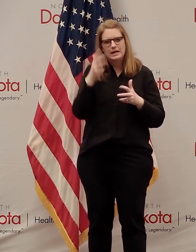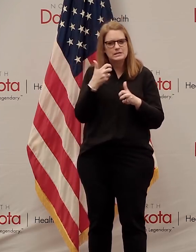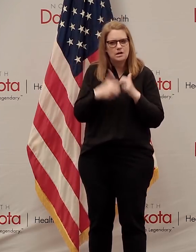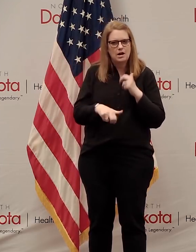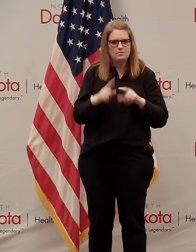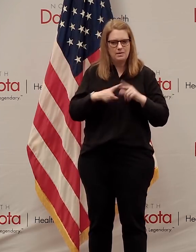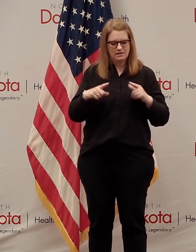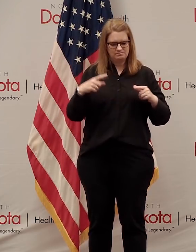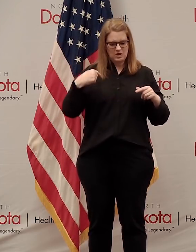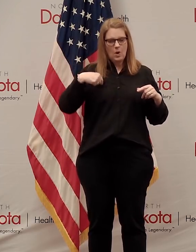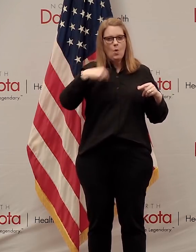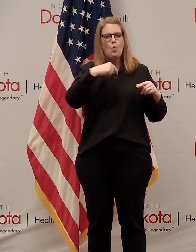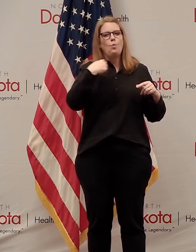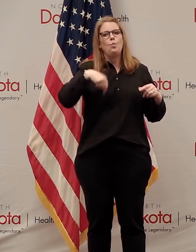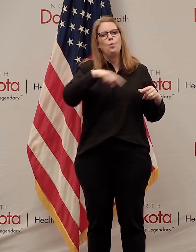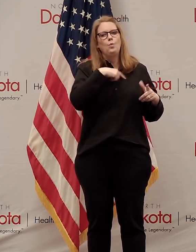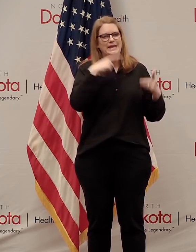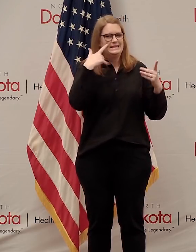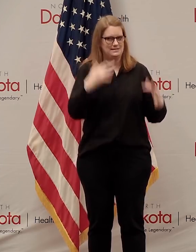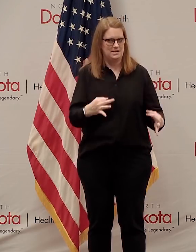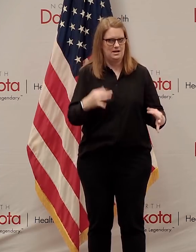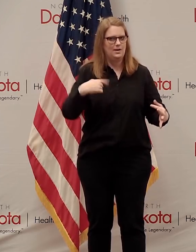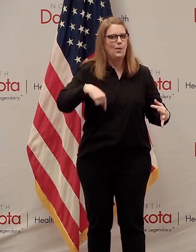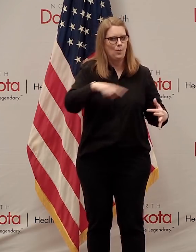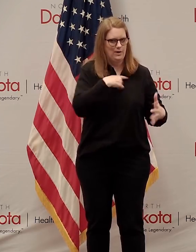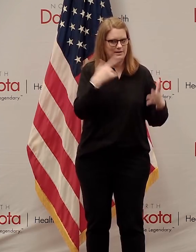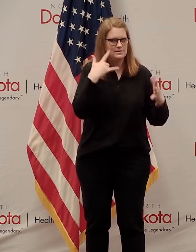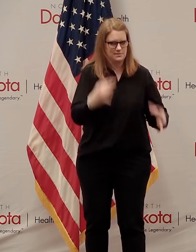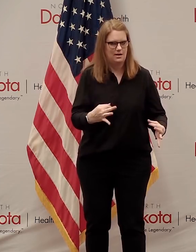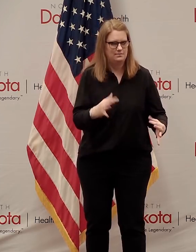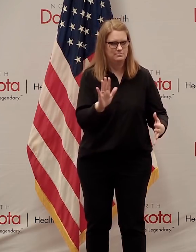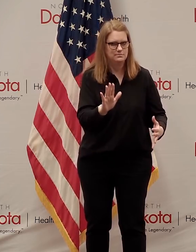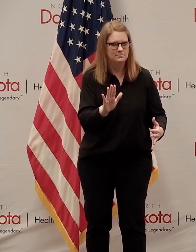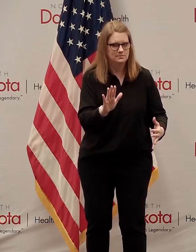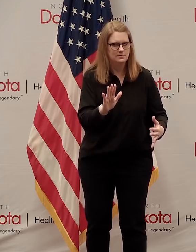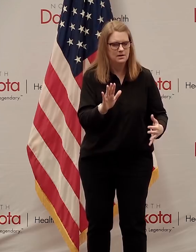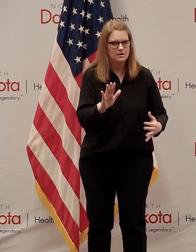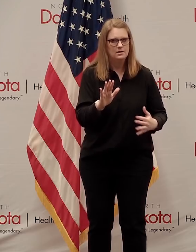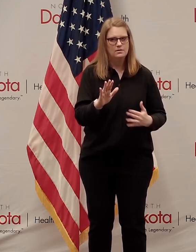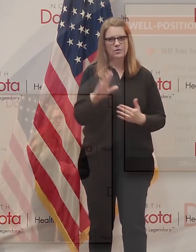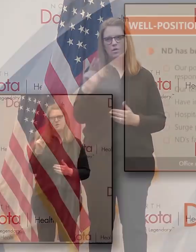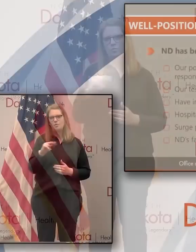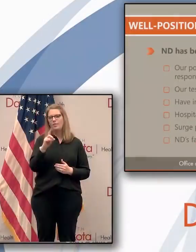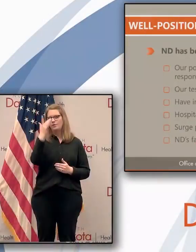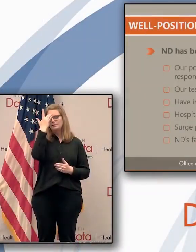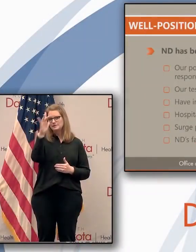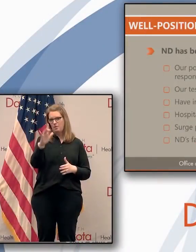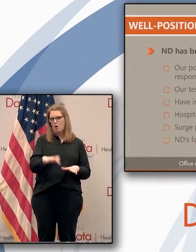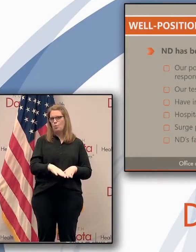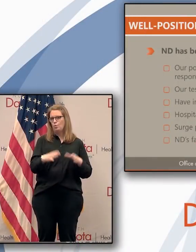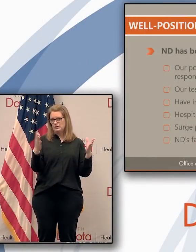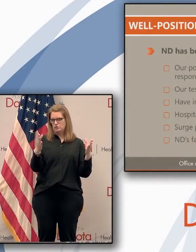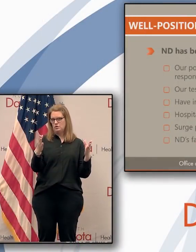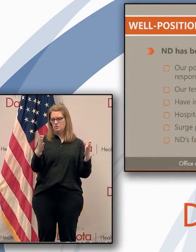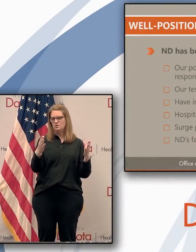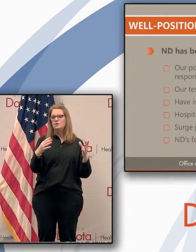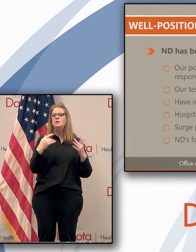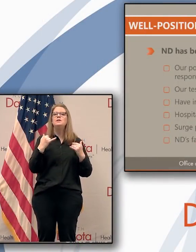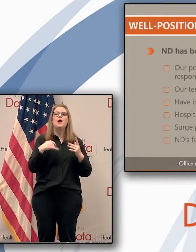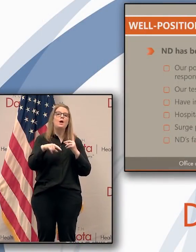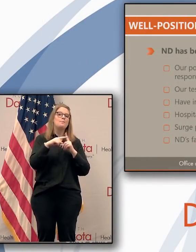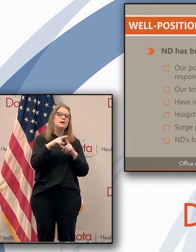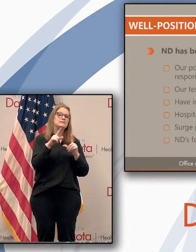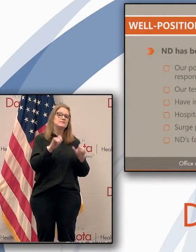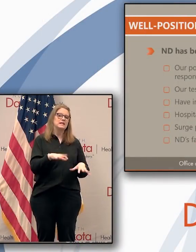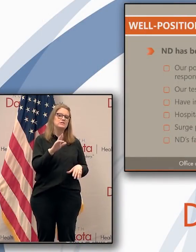we want to do that. So we are well positioned for a smart restart. Our positive test rates been